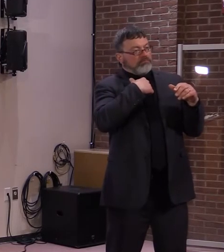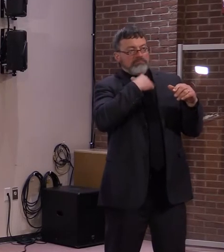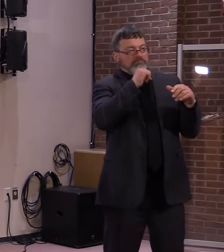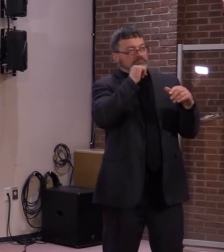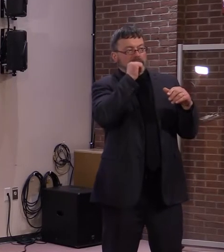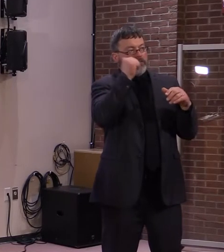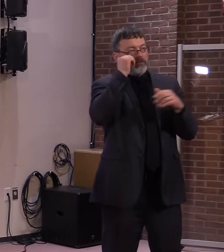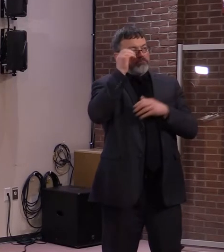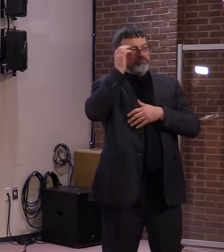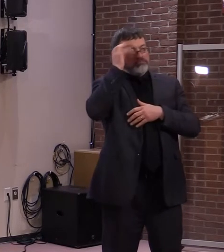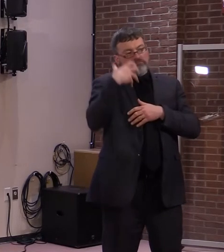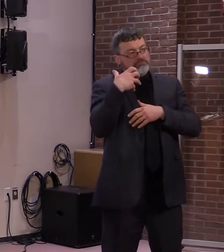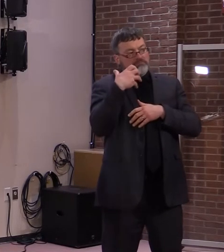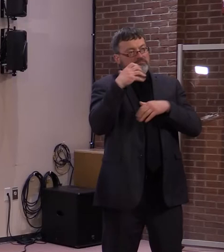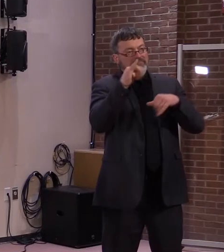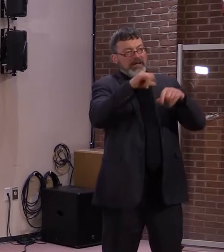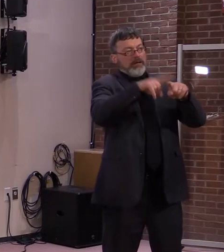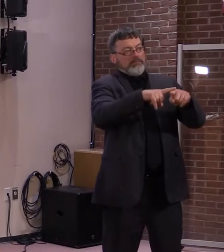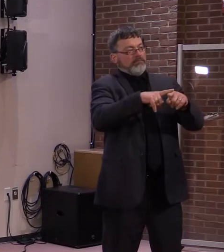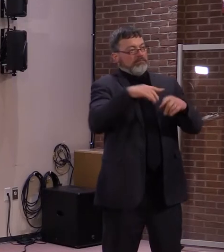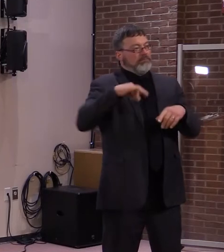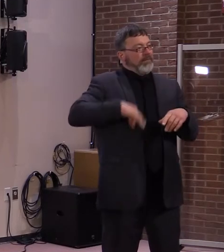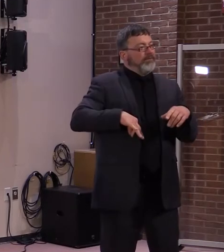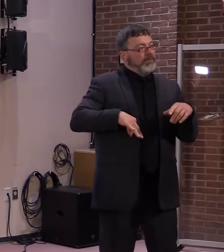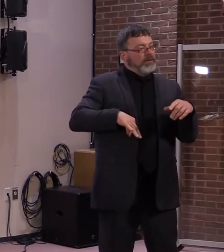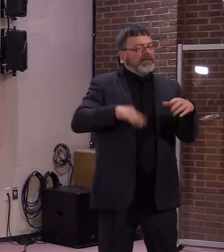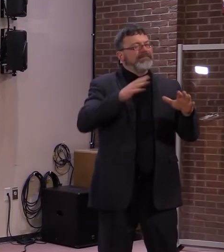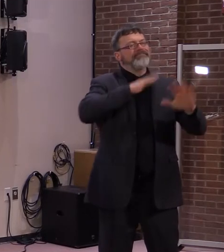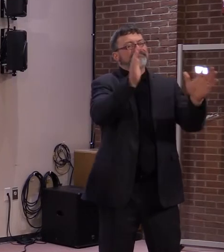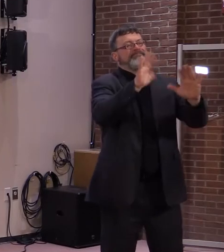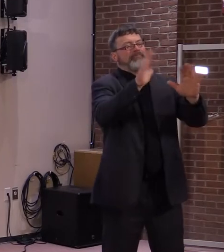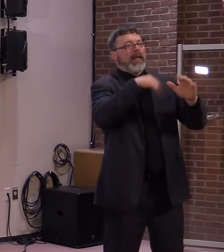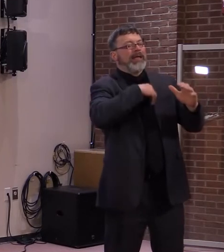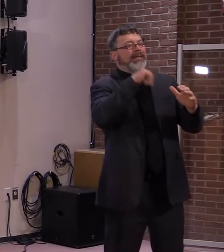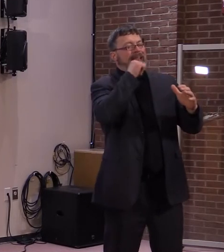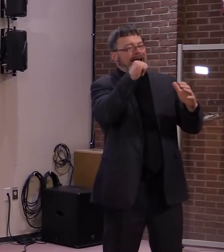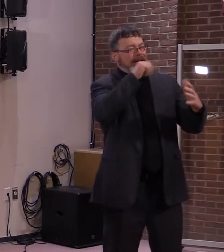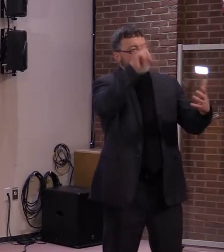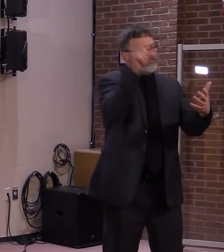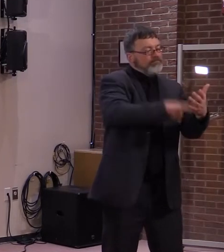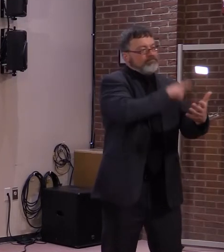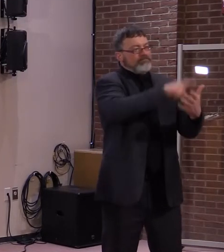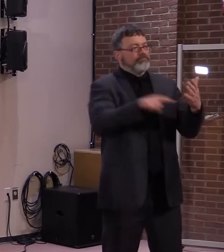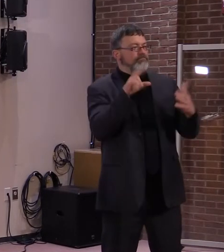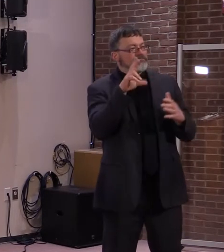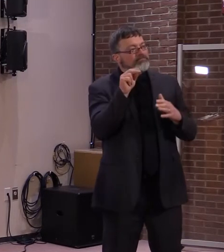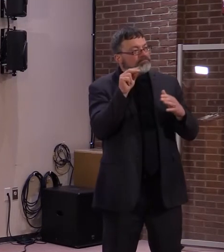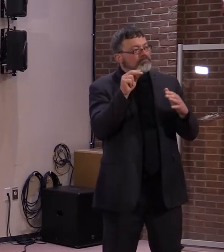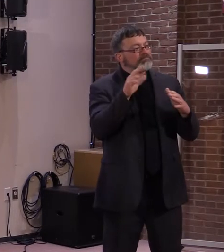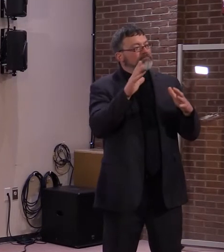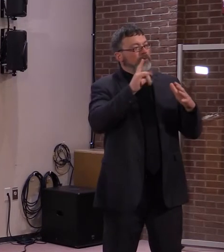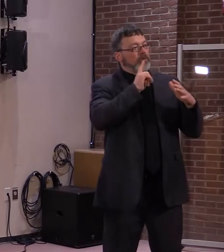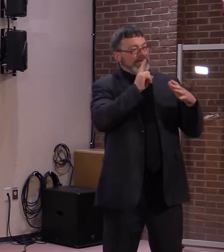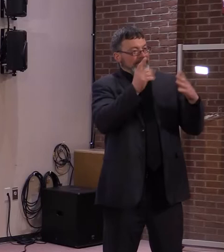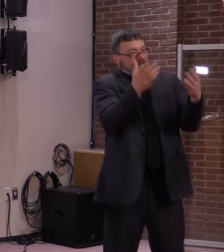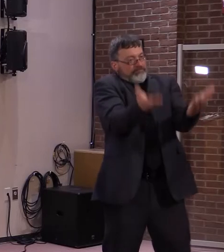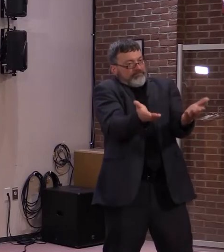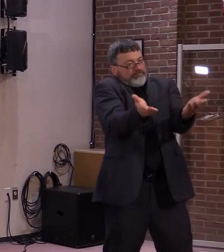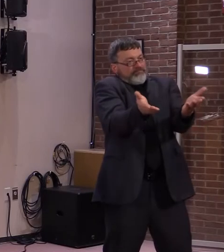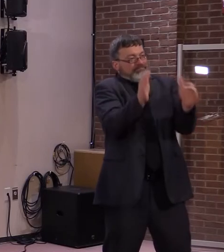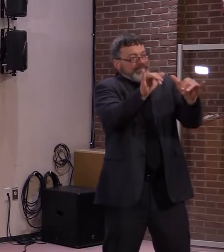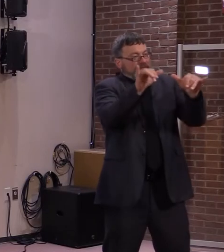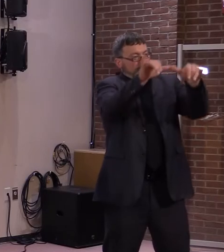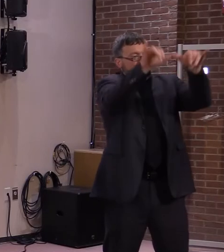are necessarily against. It's the fact that we currently don't have the system in place, the capacity, or the